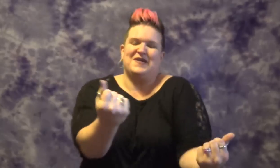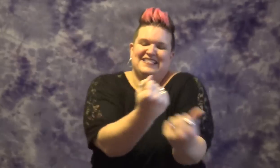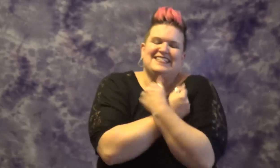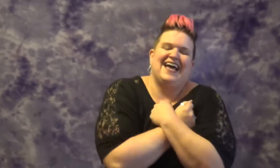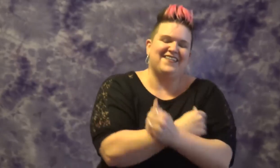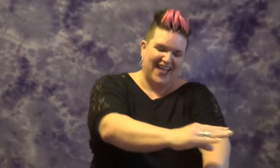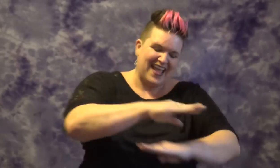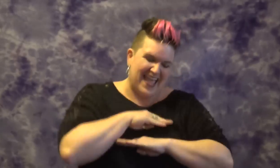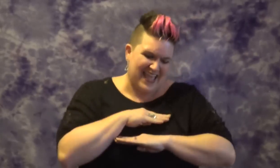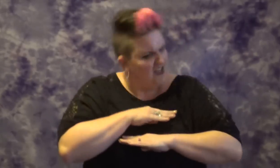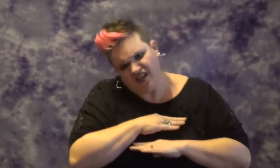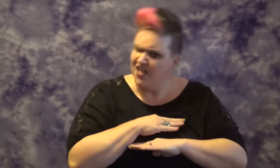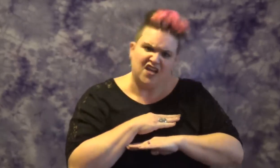to be open wide.